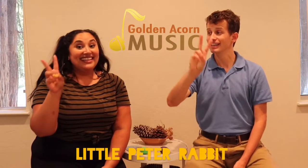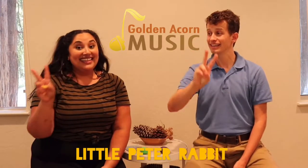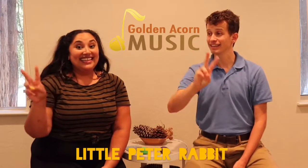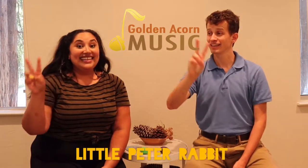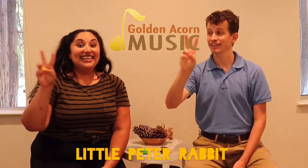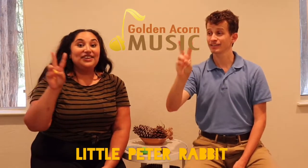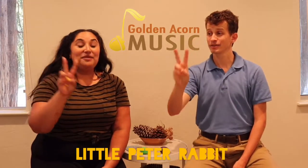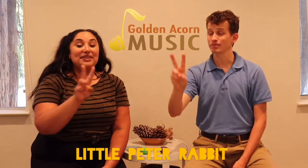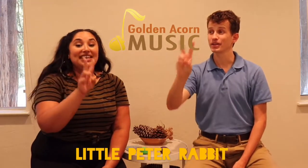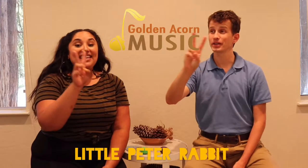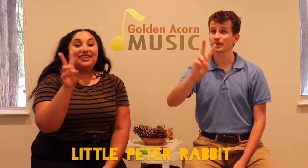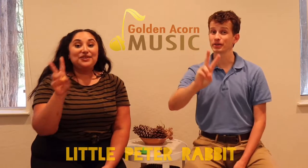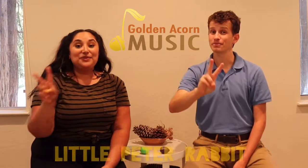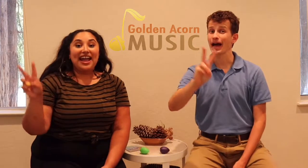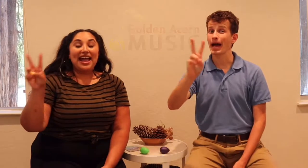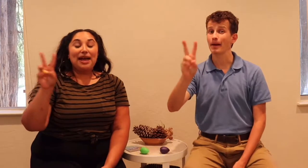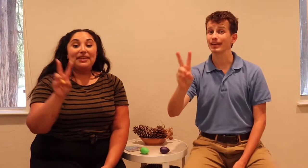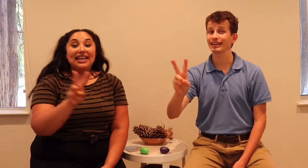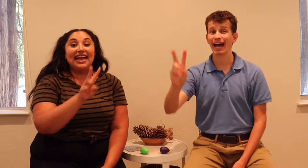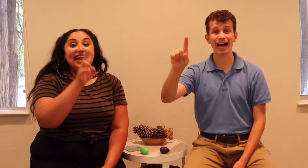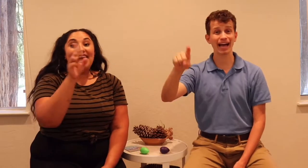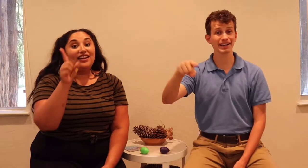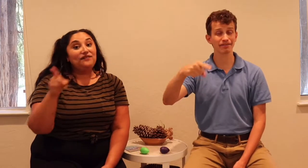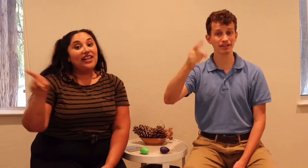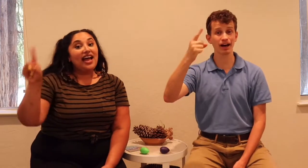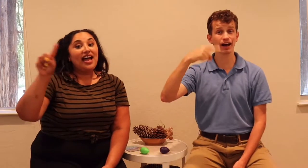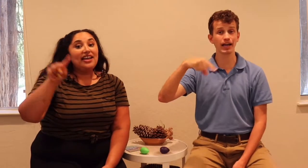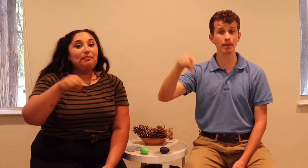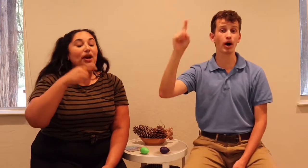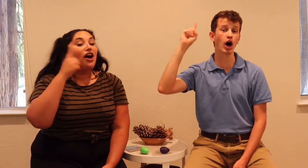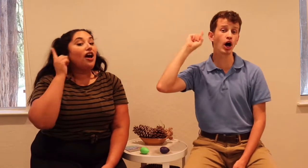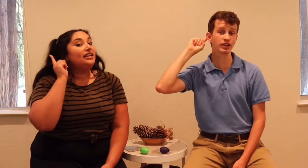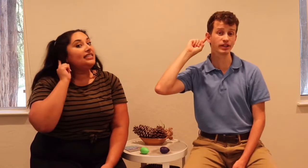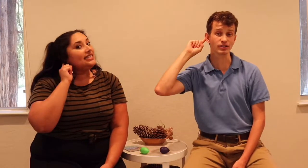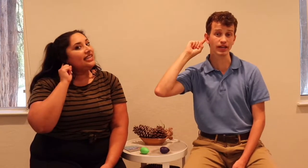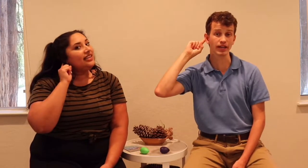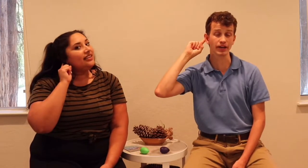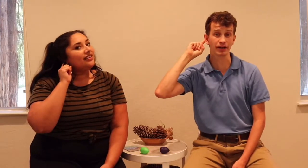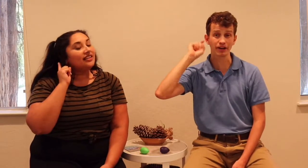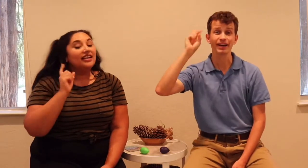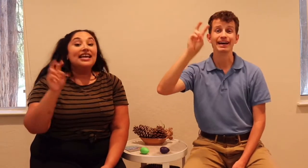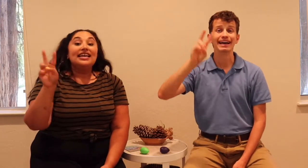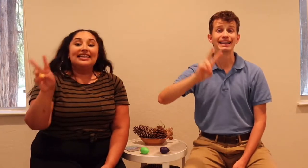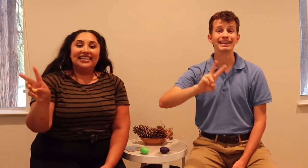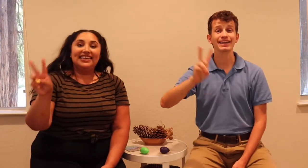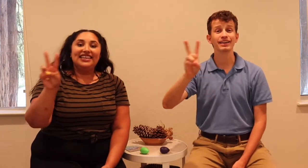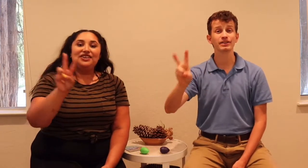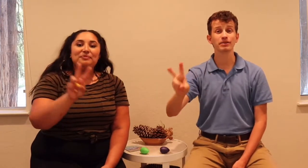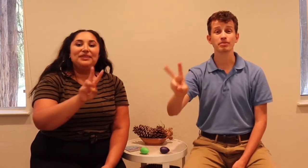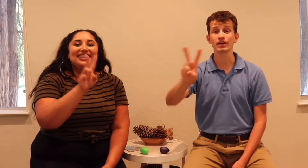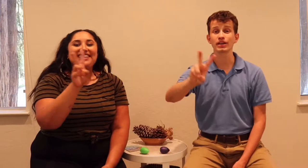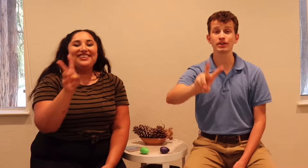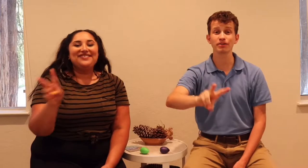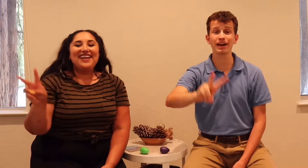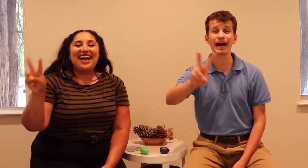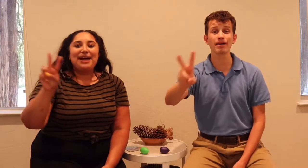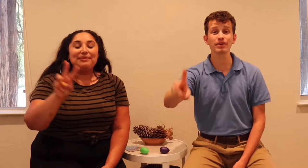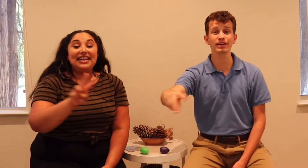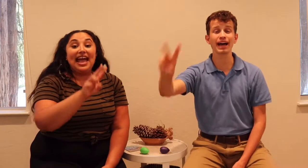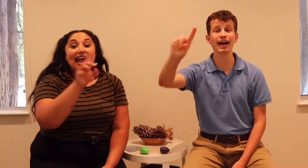Little Peter Rabbit had a fly upon his ear. Little Peter Rabbit had